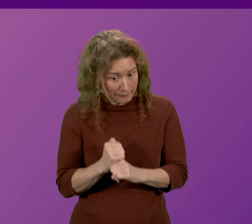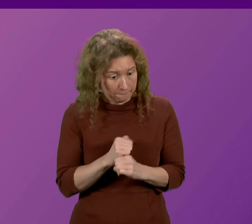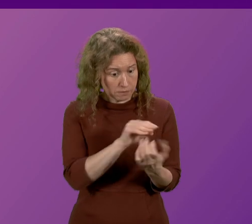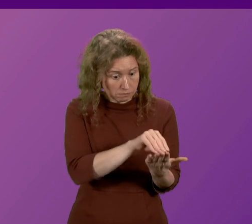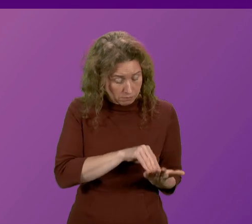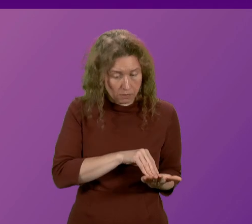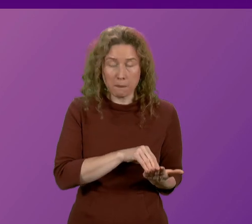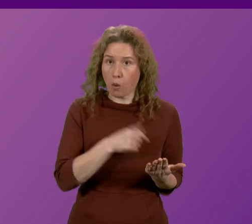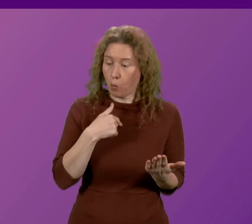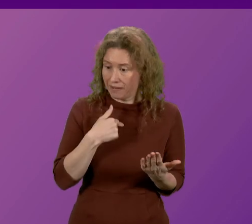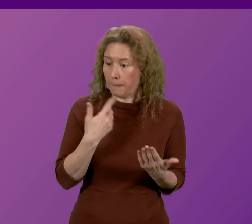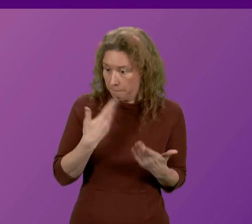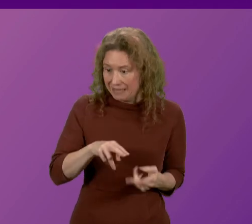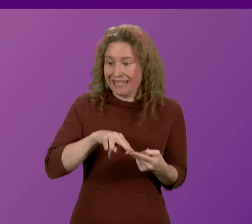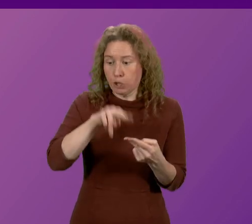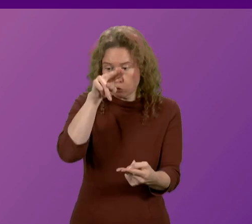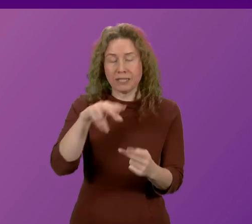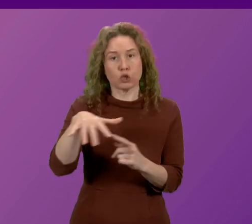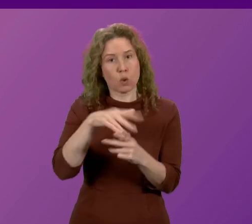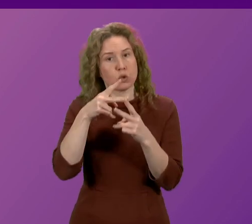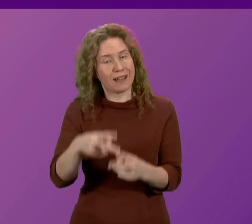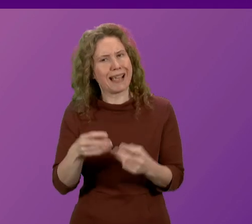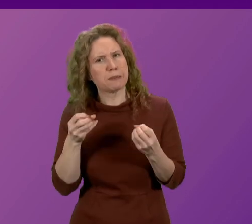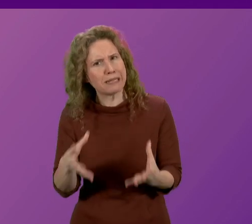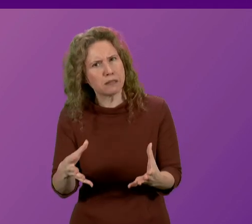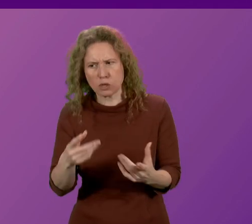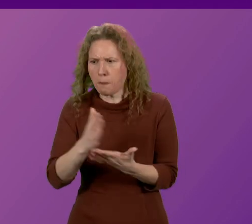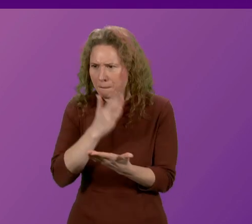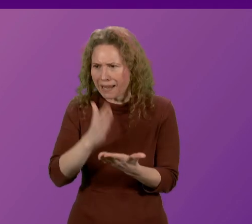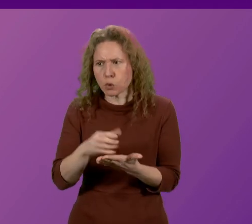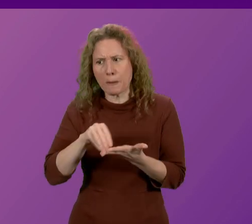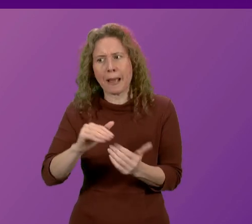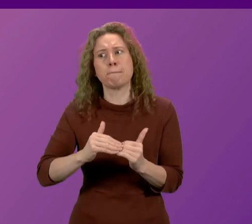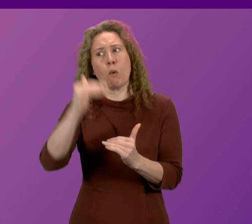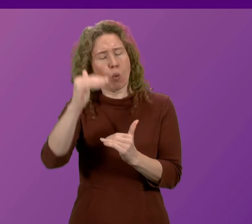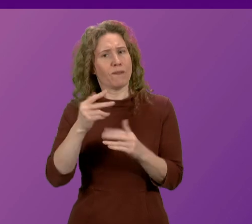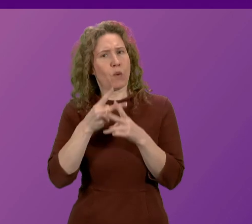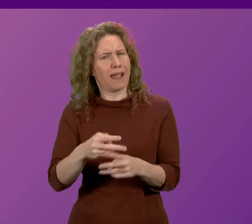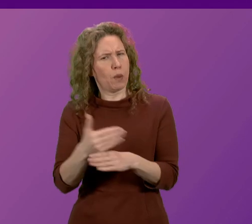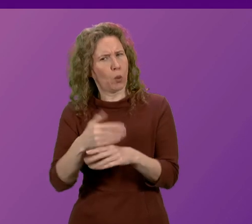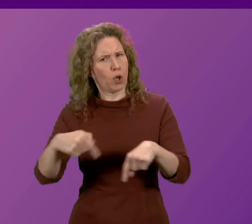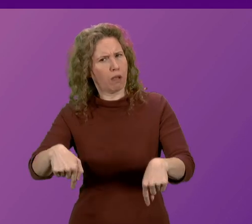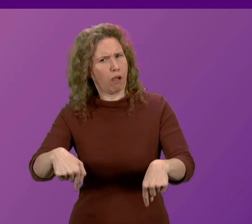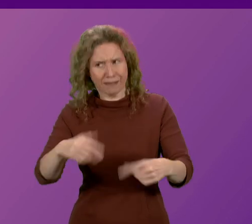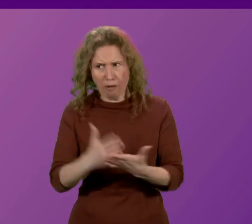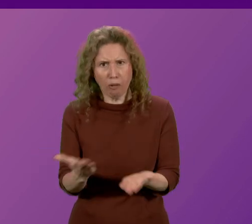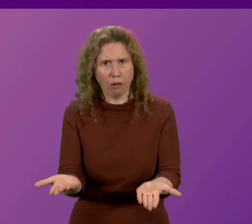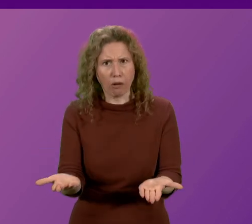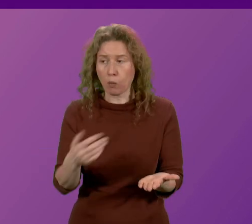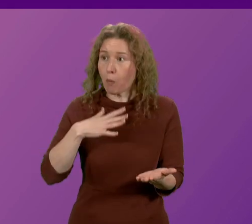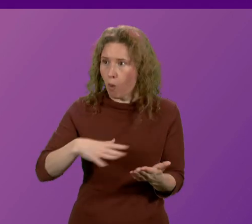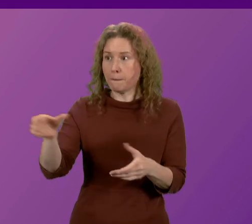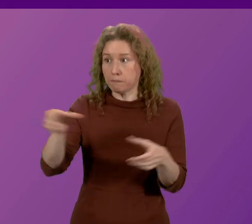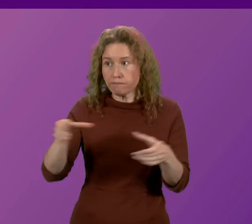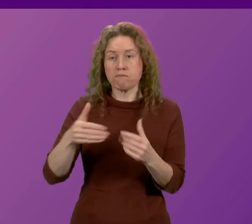we have increased social care expenditure so that care workers are paid more, which they are, so that we have more care